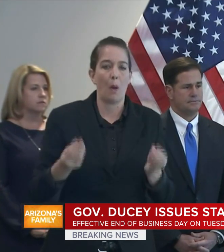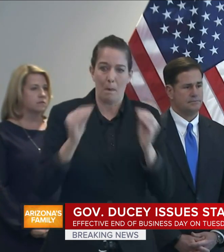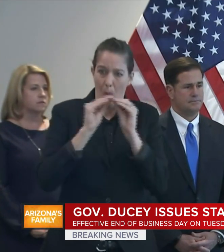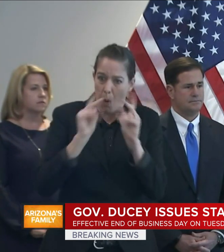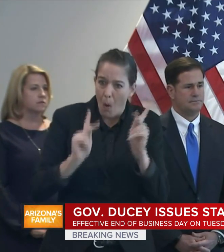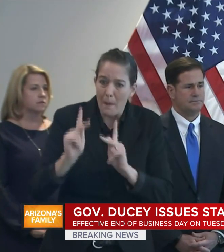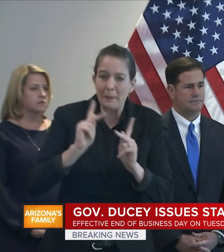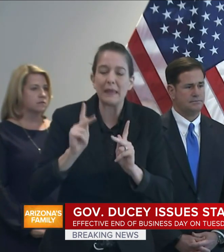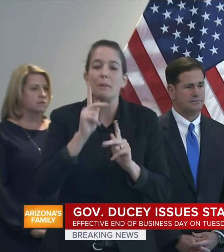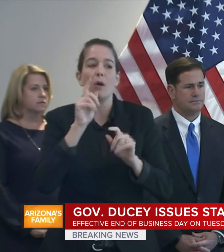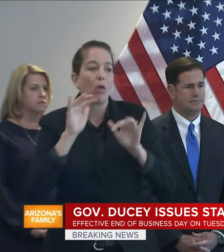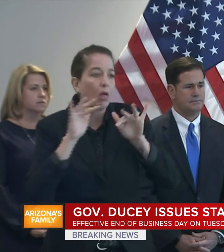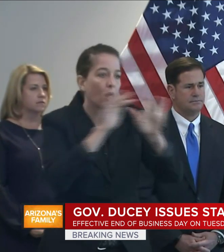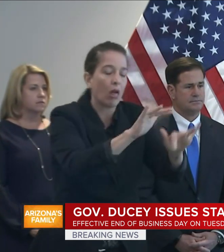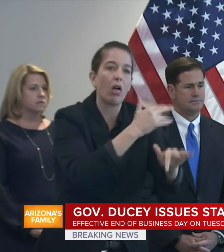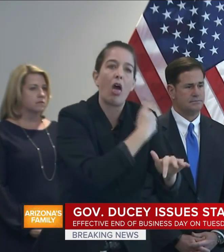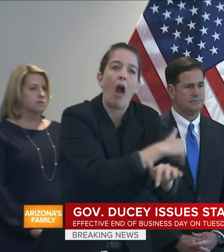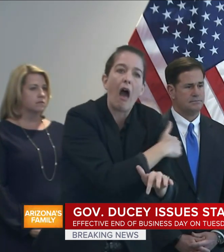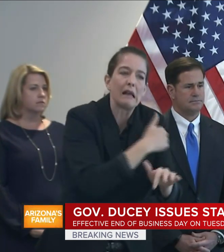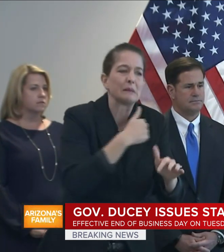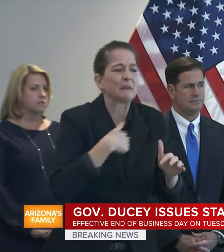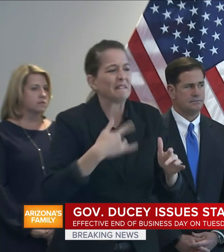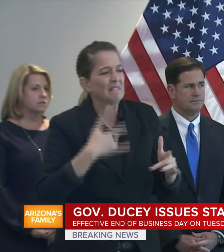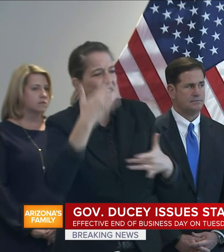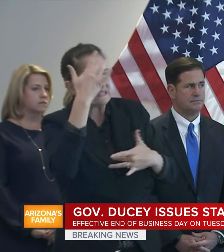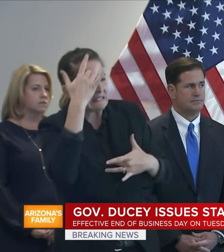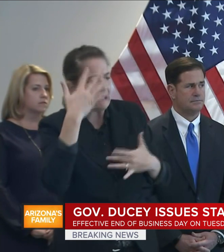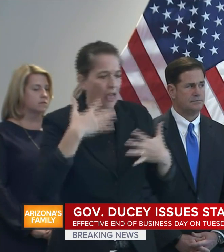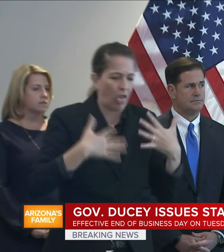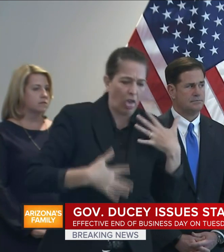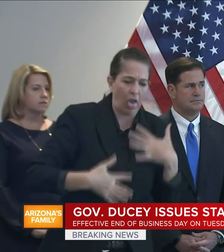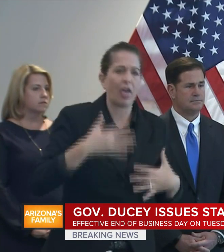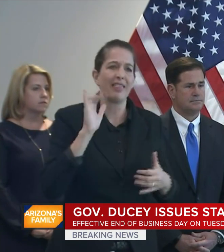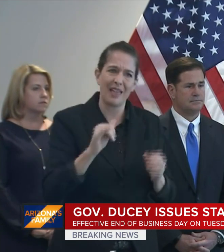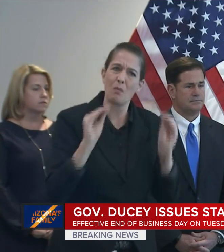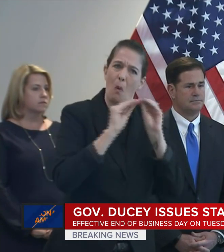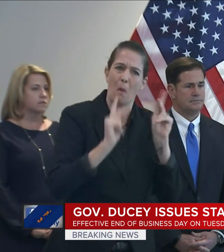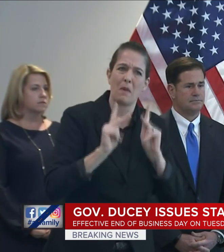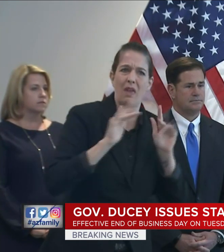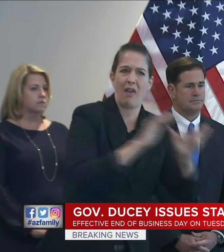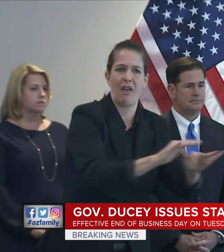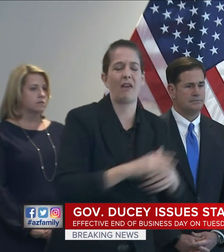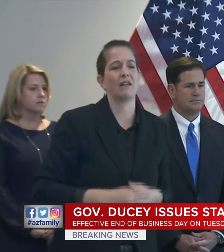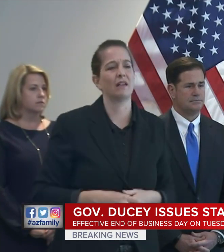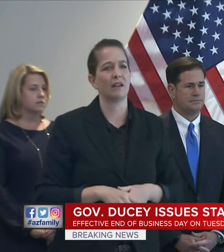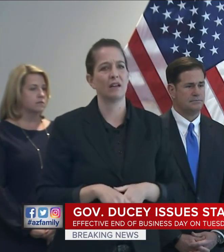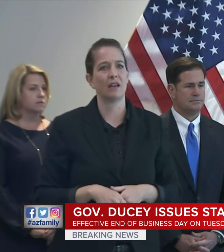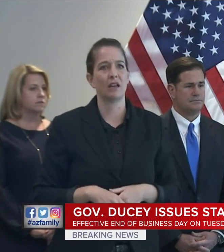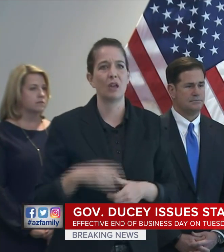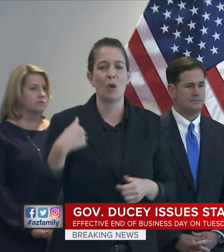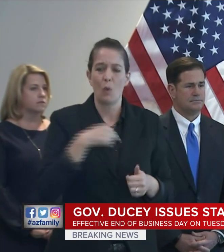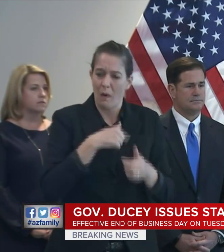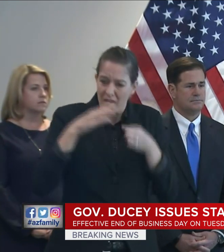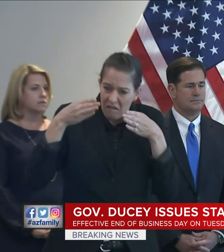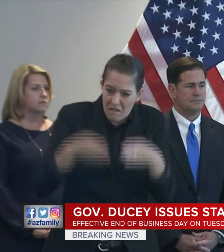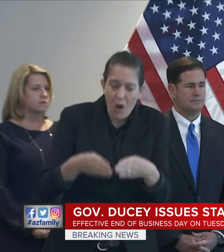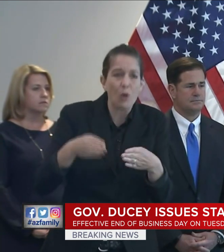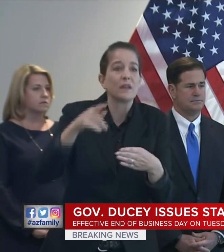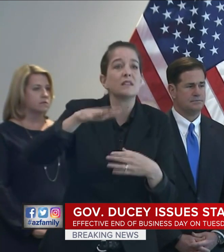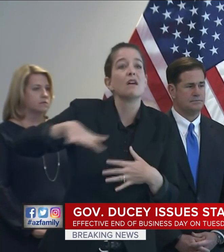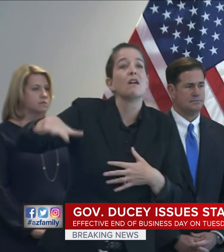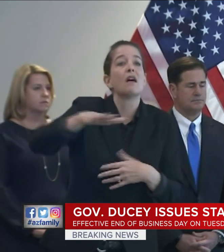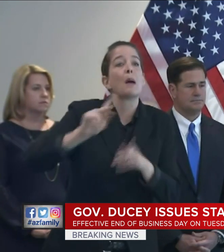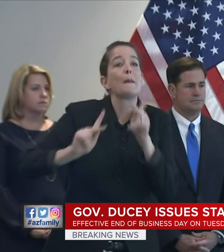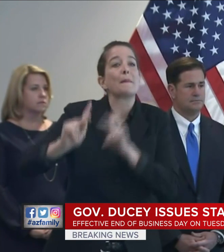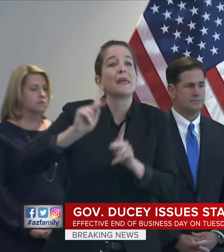Public health has been working with our health care and county partners to mitigate the spread of a few outbreaks among high-risk groups. COVID-19 is